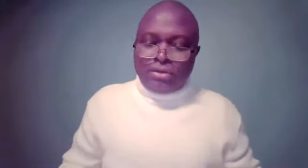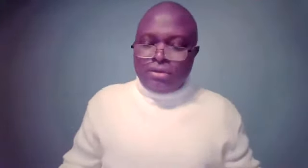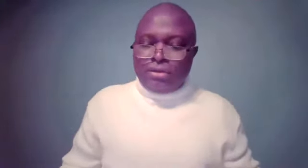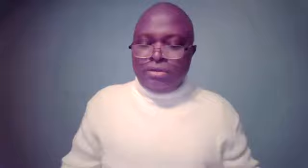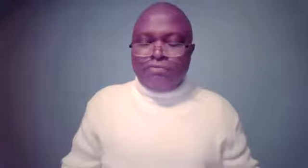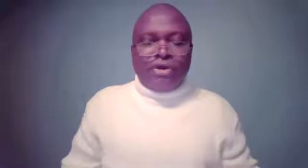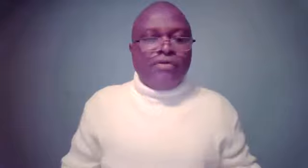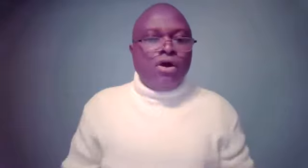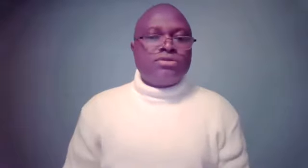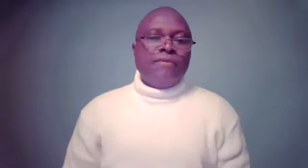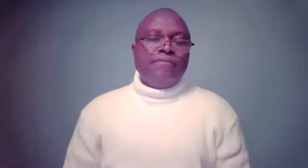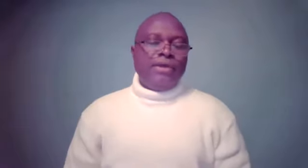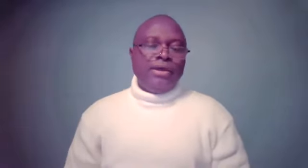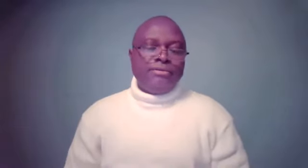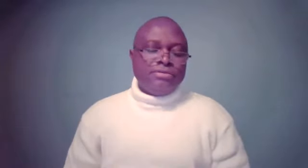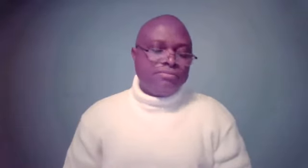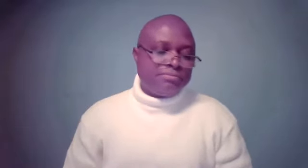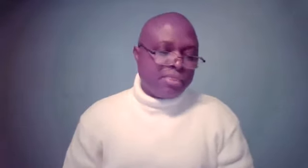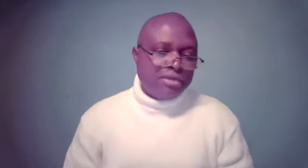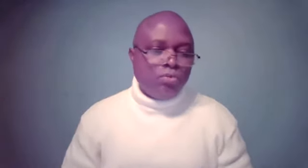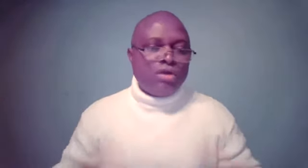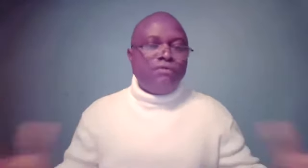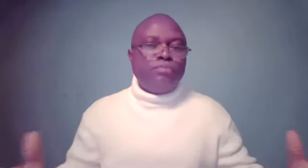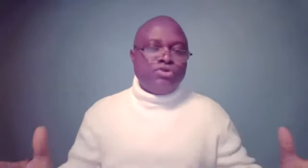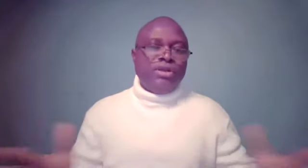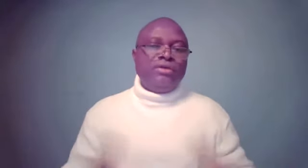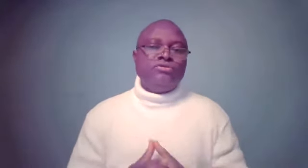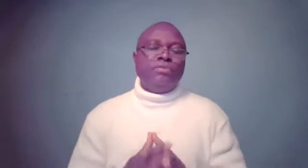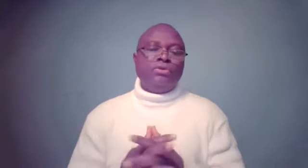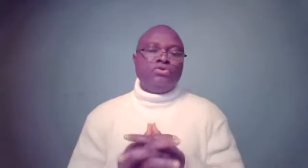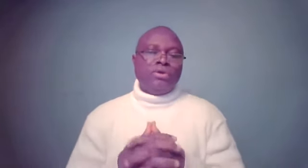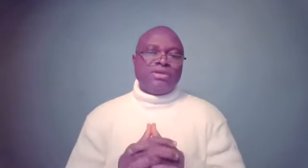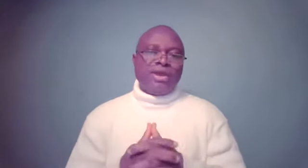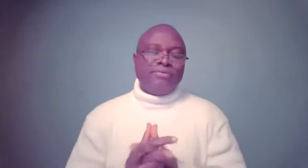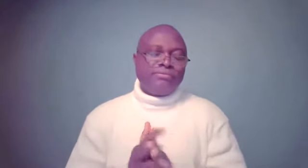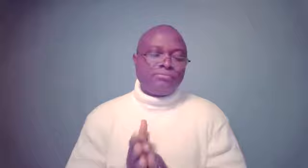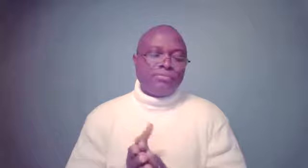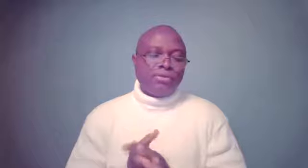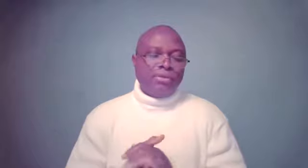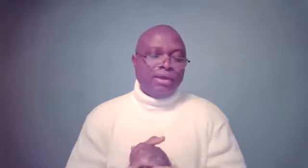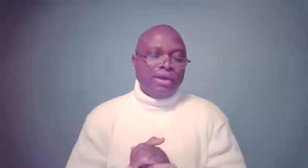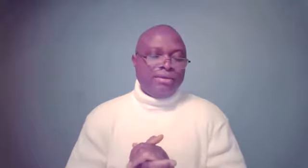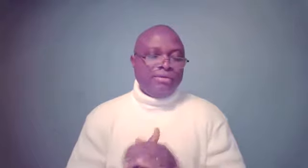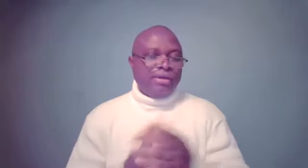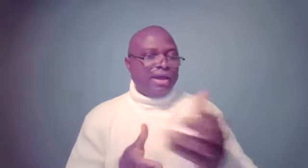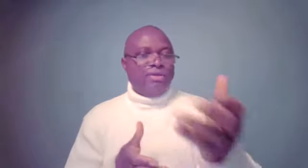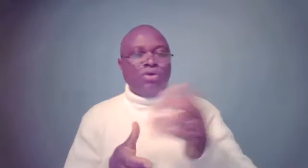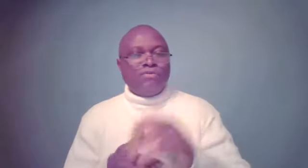He's forever awesome. And it's a wonderful opportunity to be with you once again. And I had a wonderful